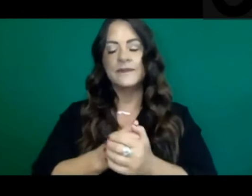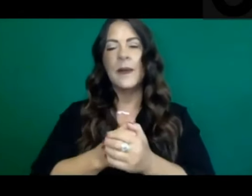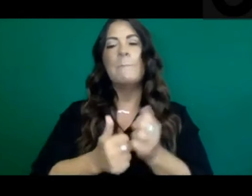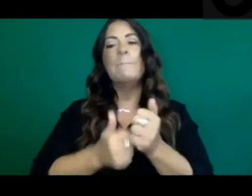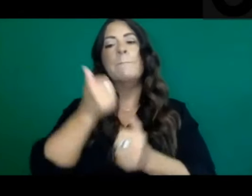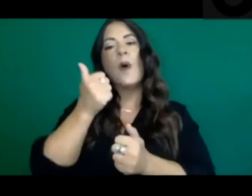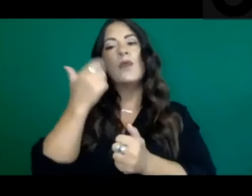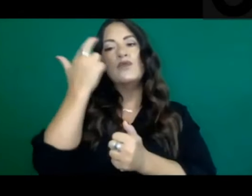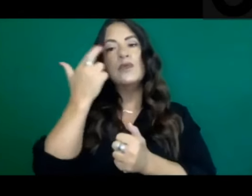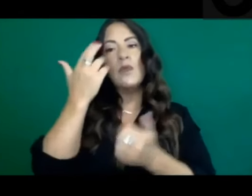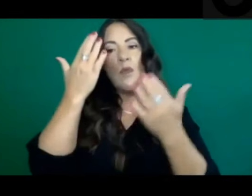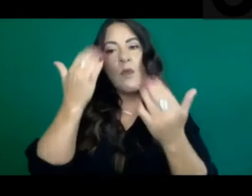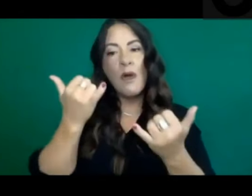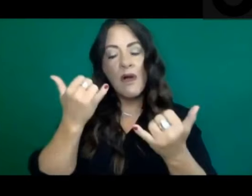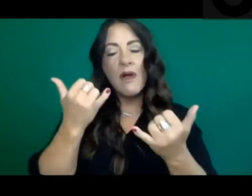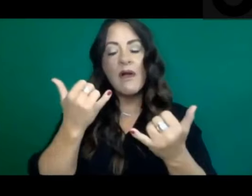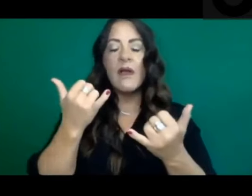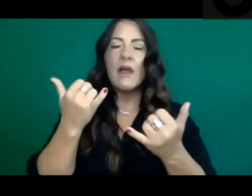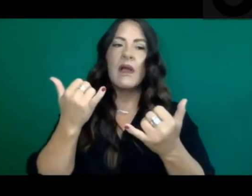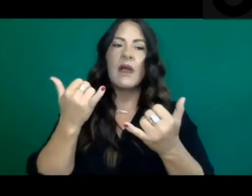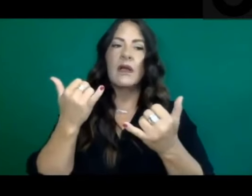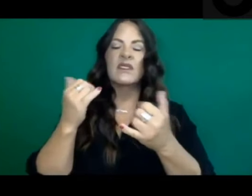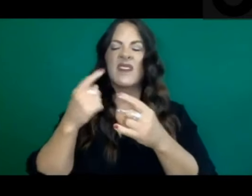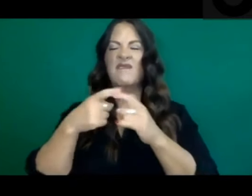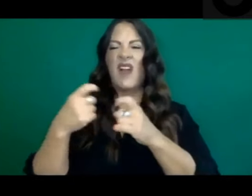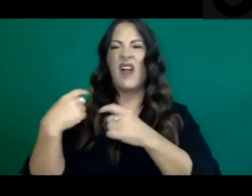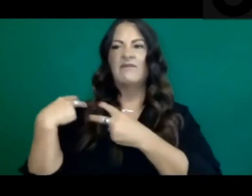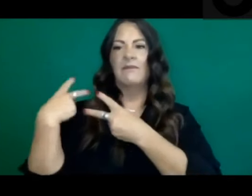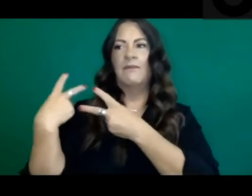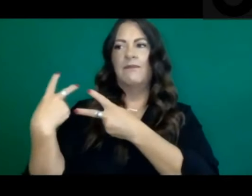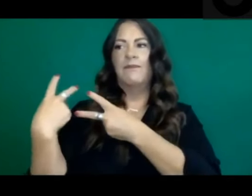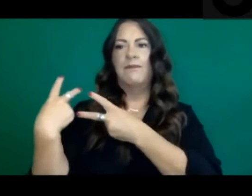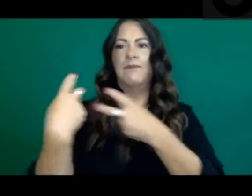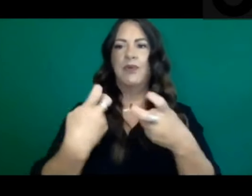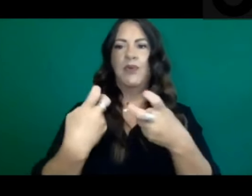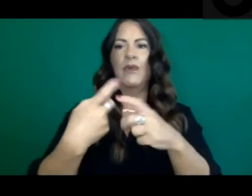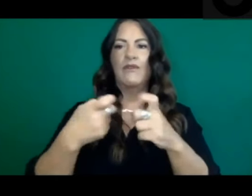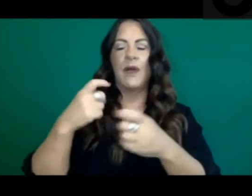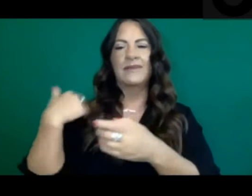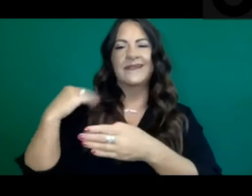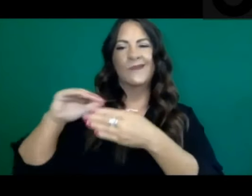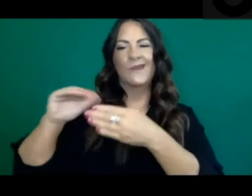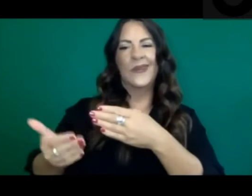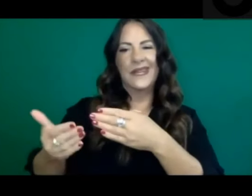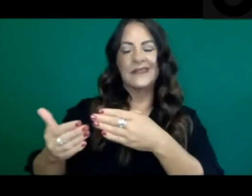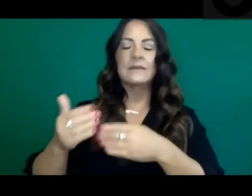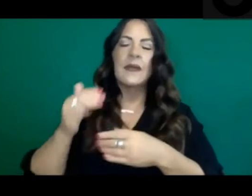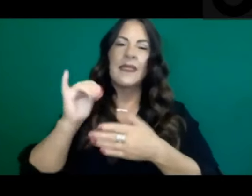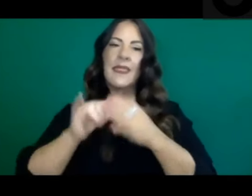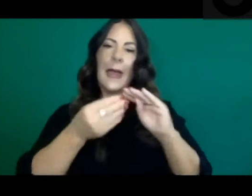of reasons related to the weekend. So we're not surprised to see what is a lower number.